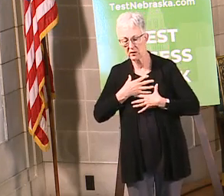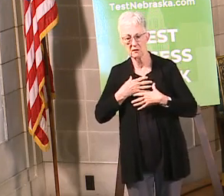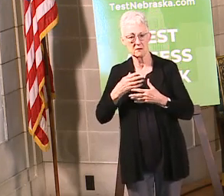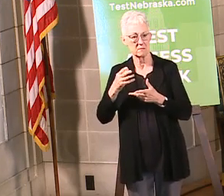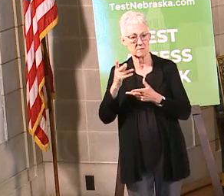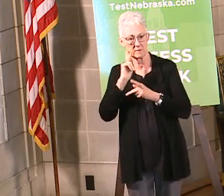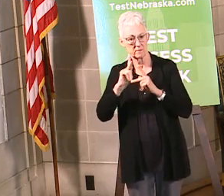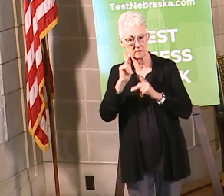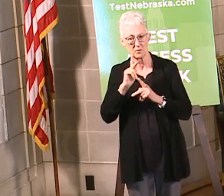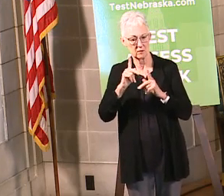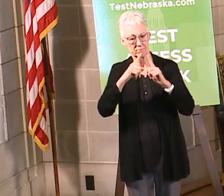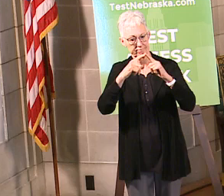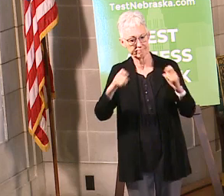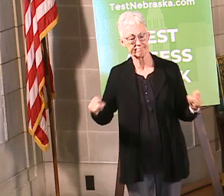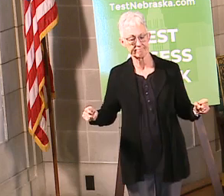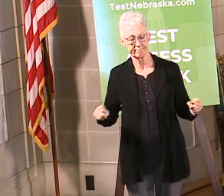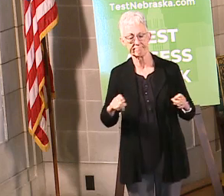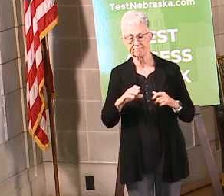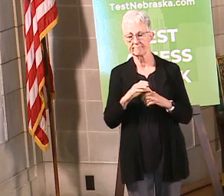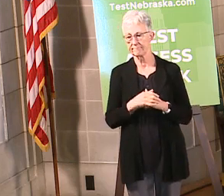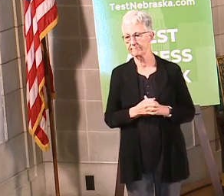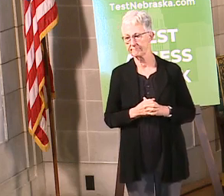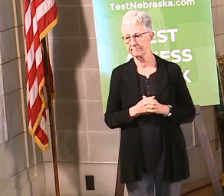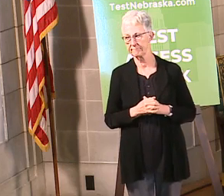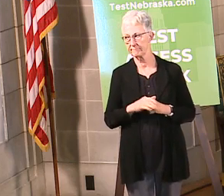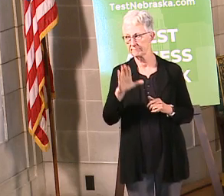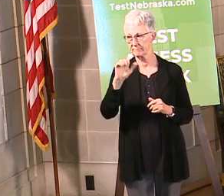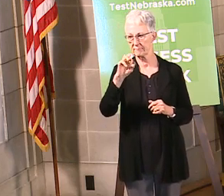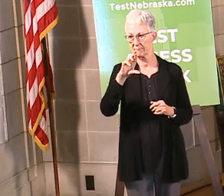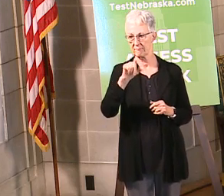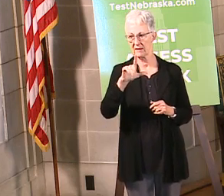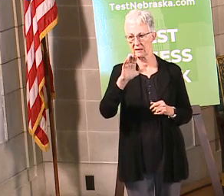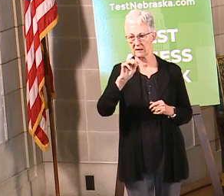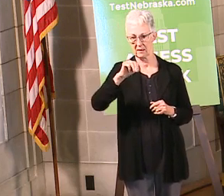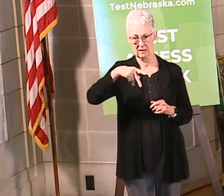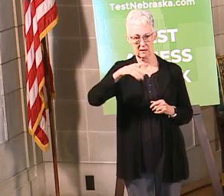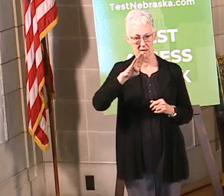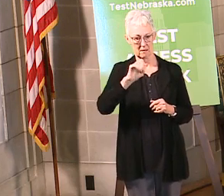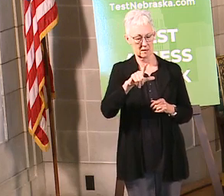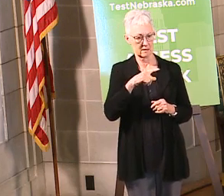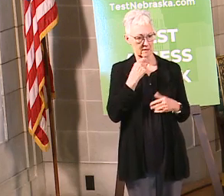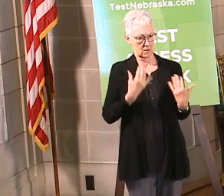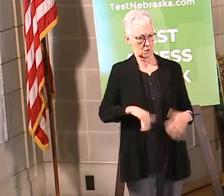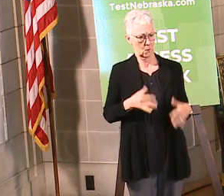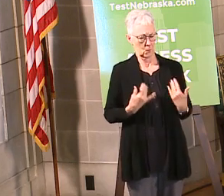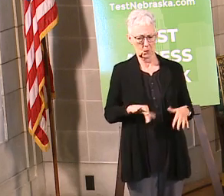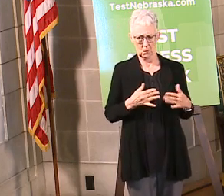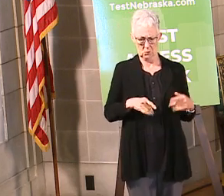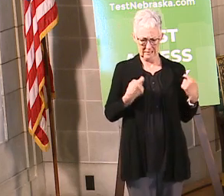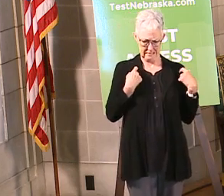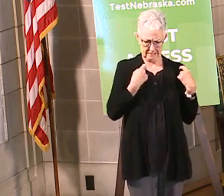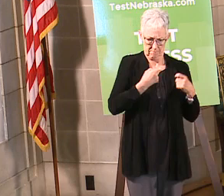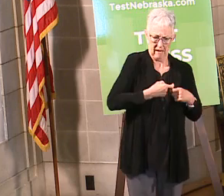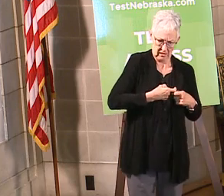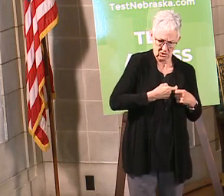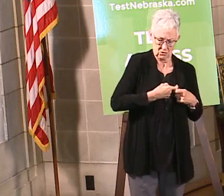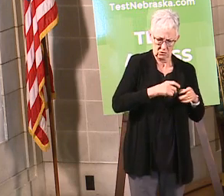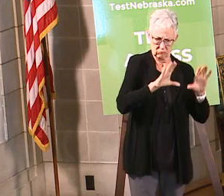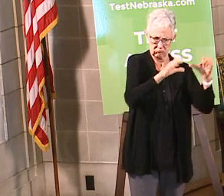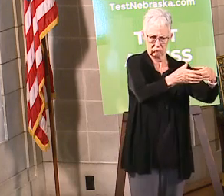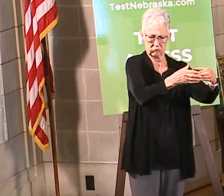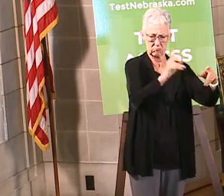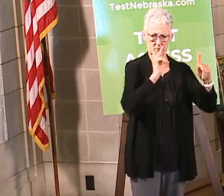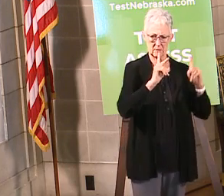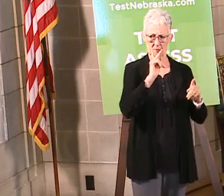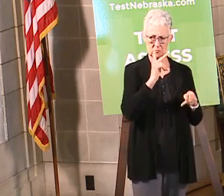questions. Tara Campbell, WWT, with the Hispanic population continuing to see a disproportionately high number of confirmed